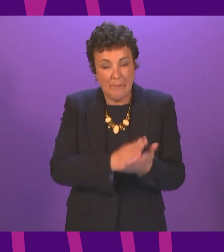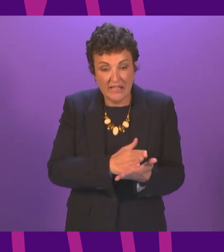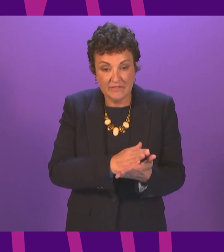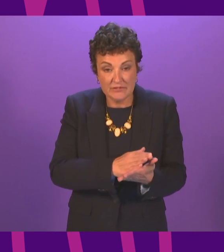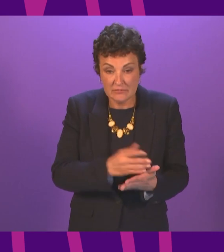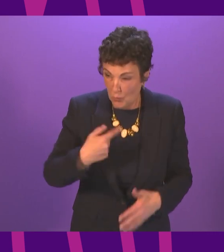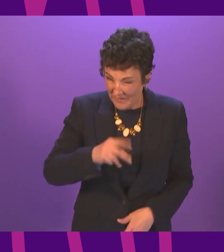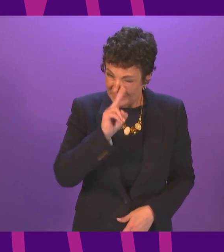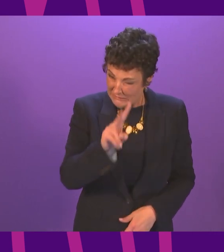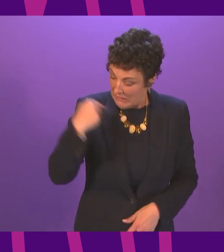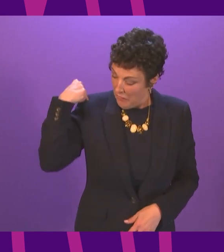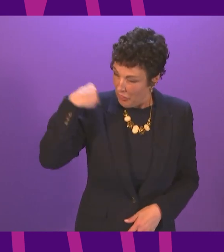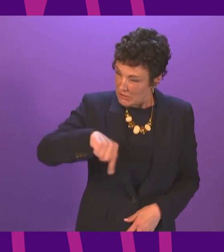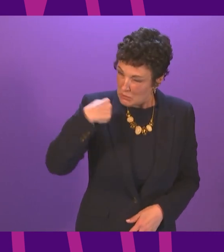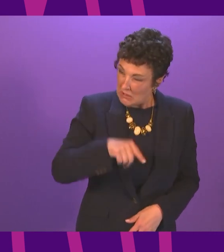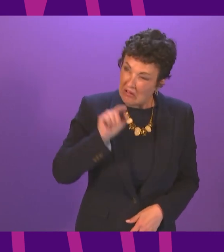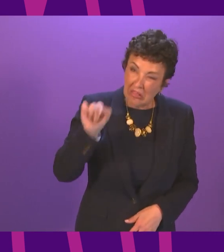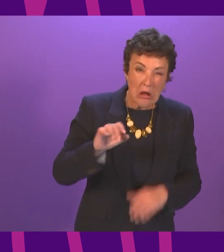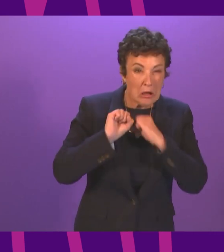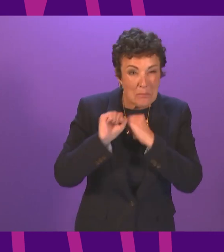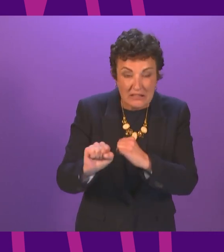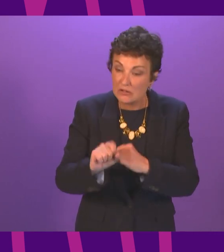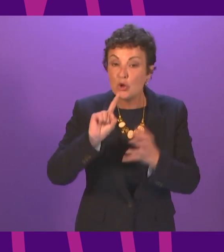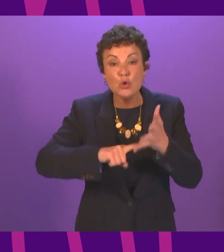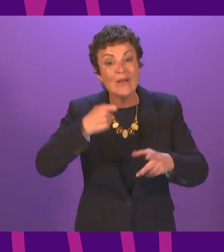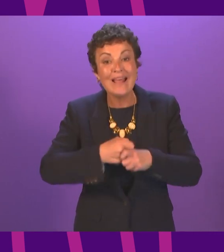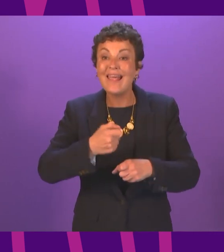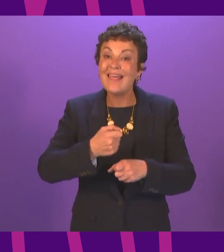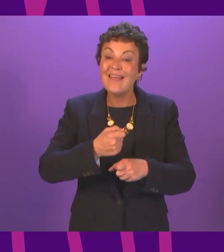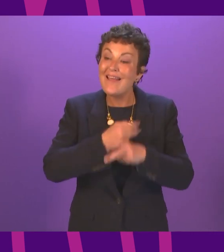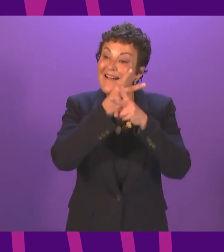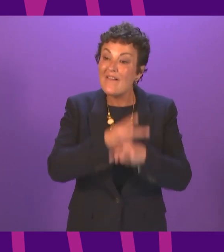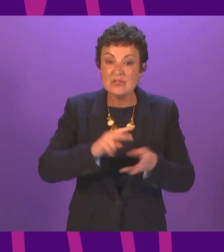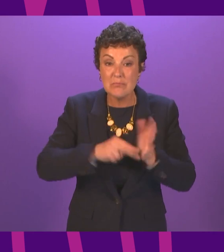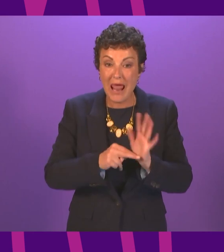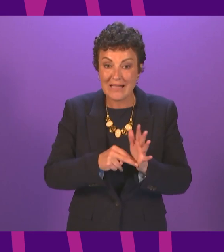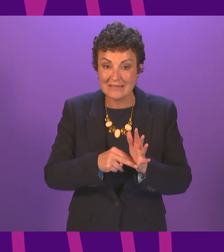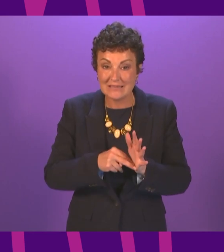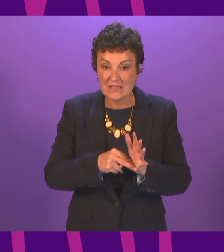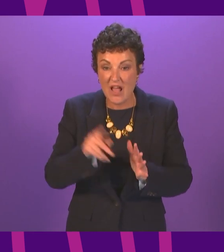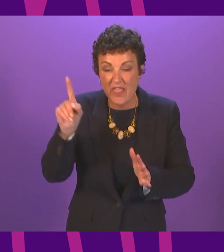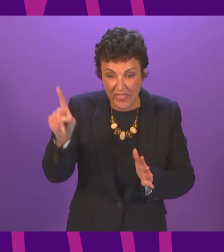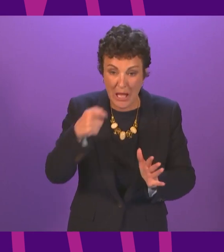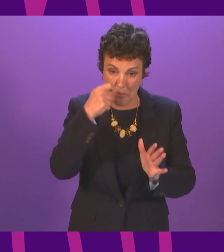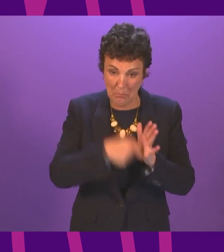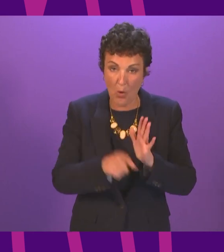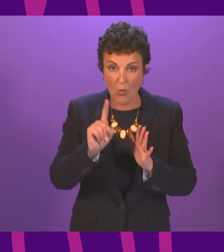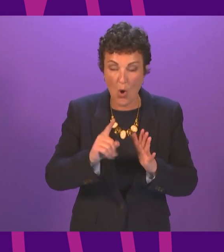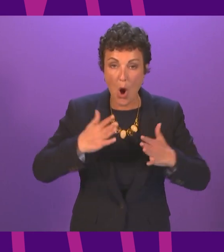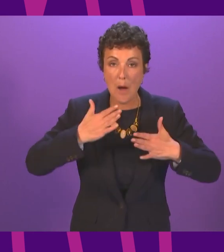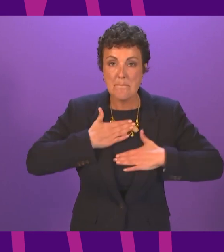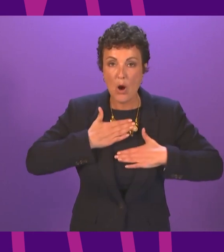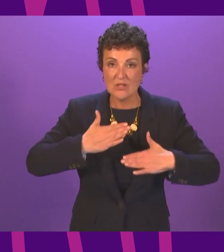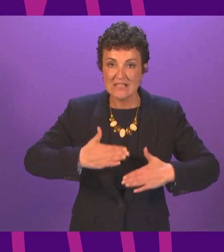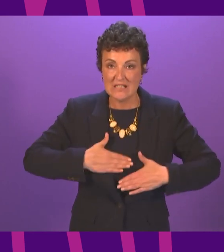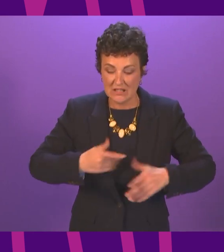this commitment is the UK government's planning for pandemics was reduced to buying body bags they